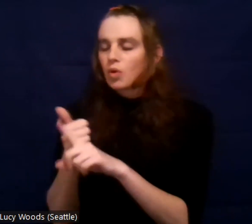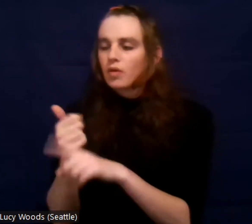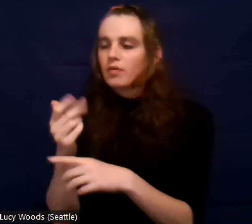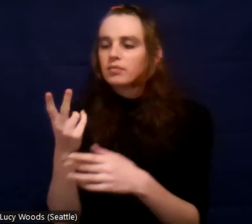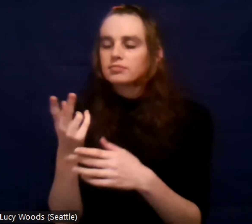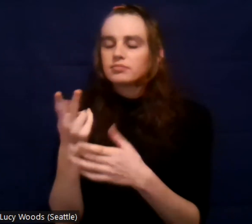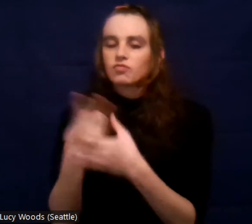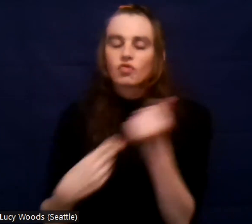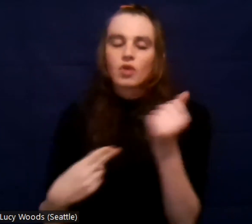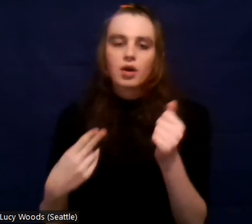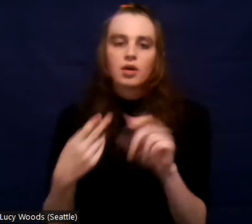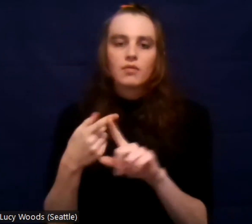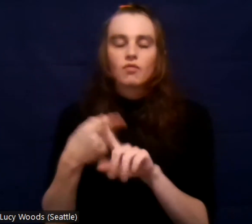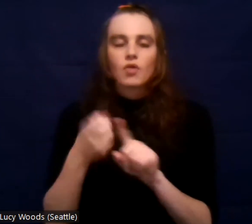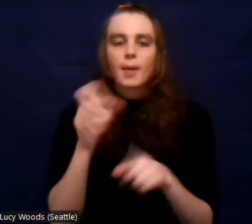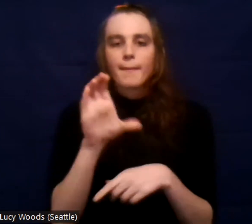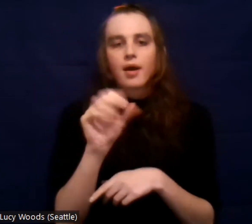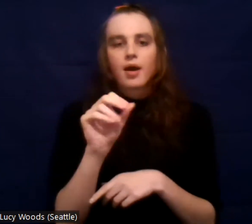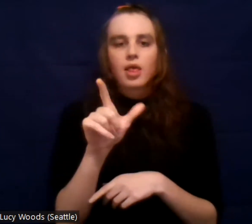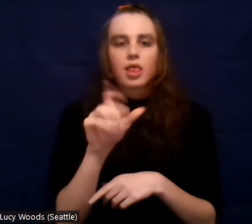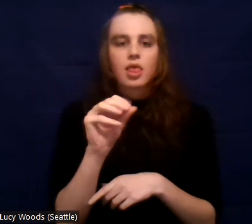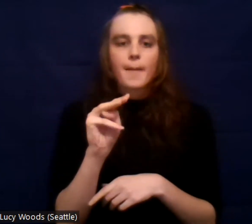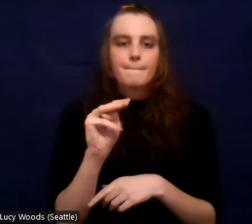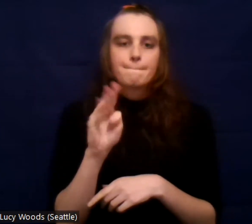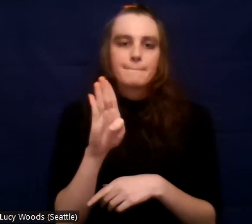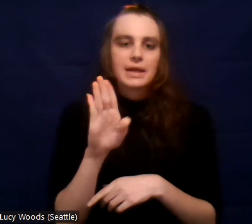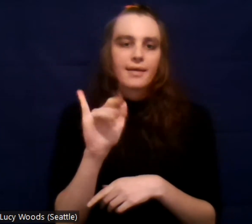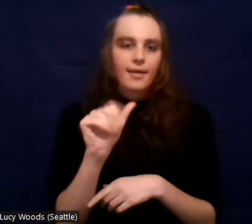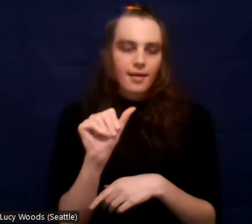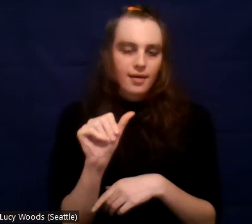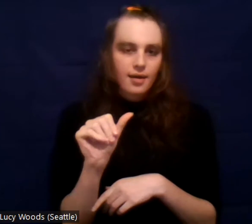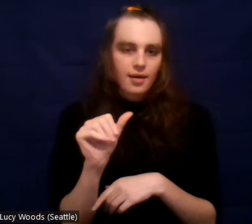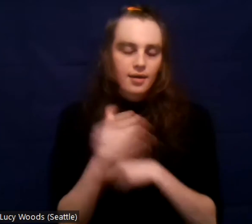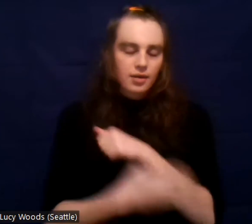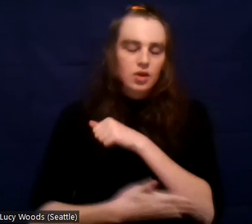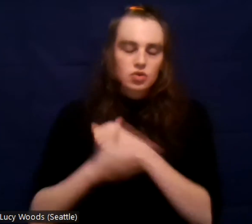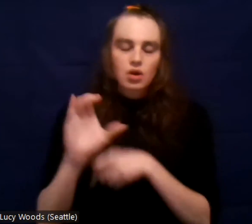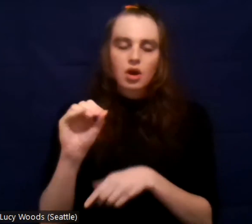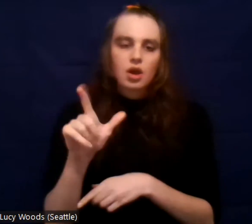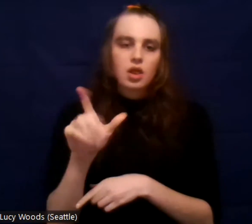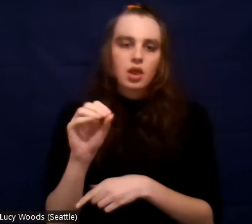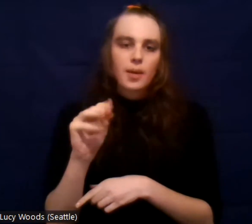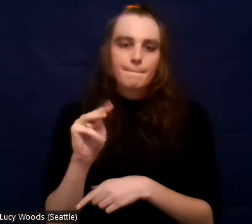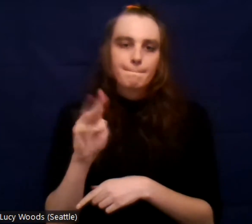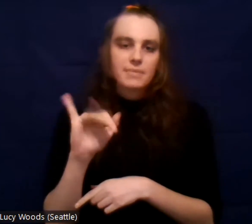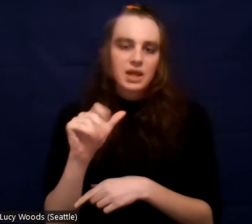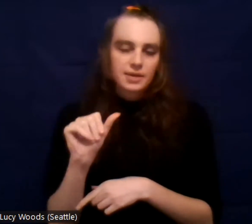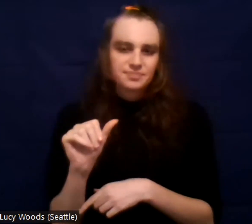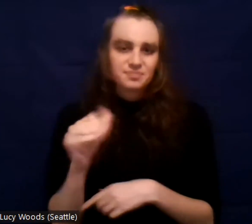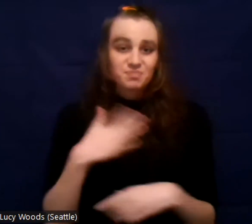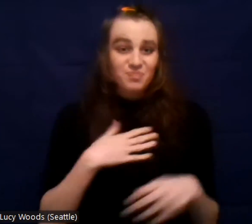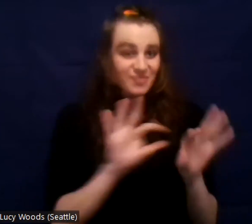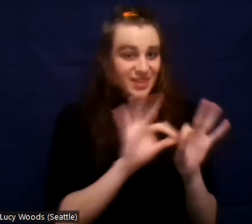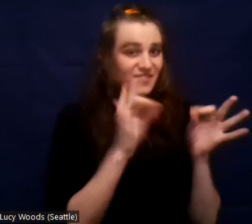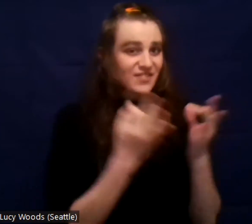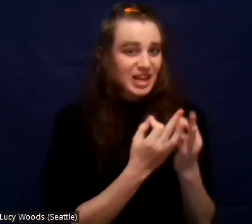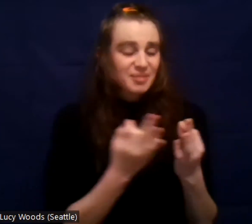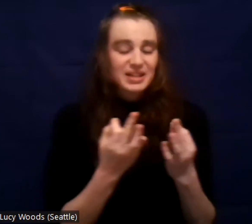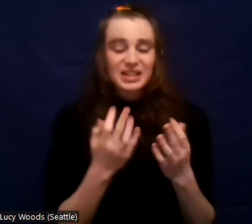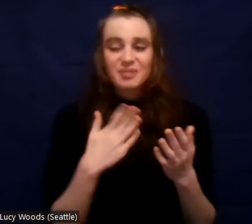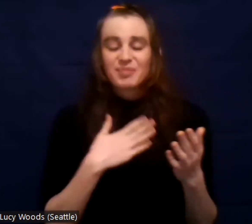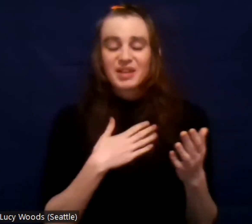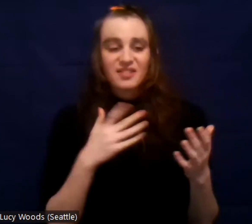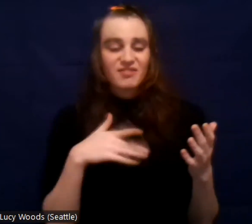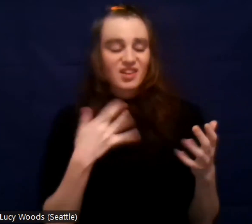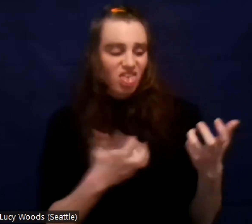I never really felt a part of my family just because of the fact that I was the